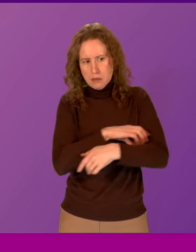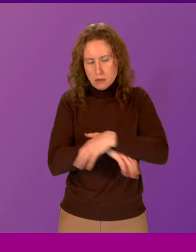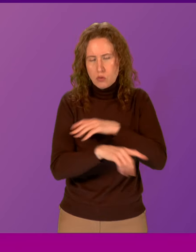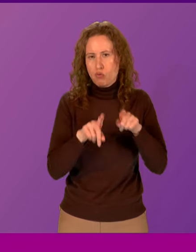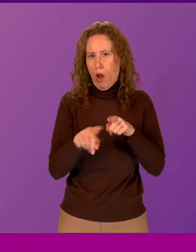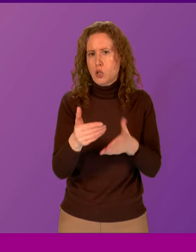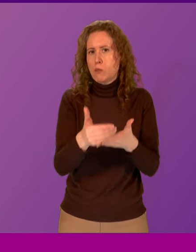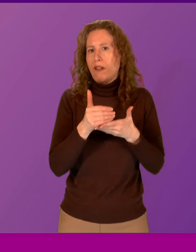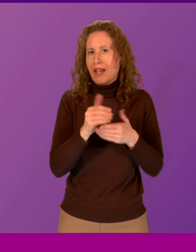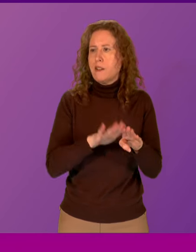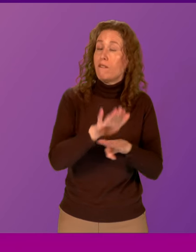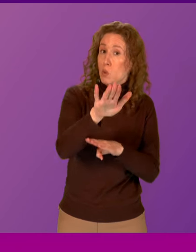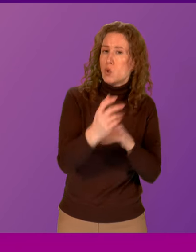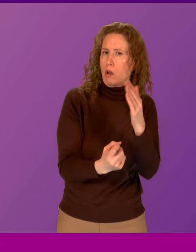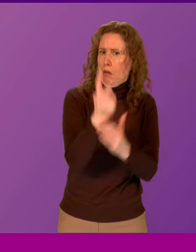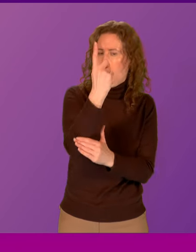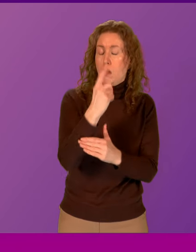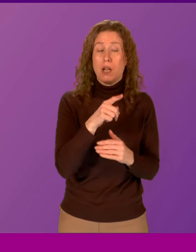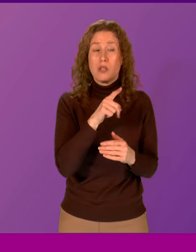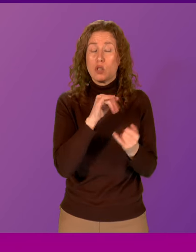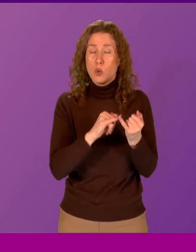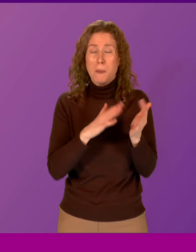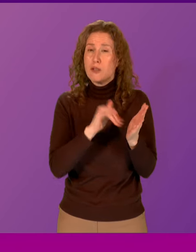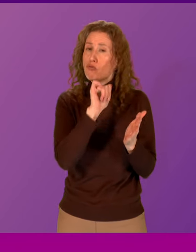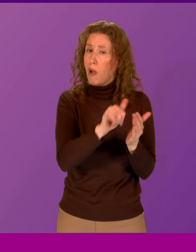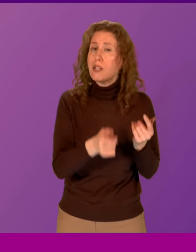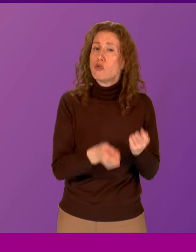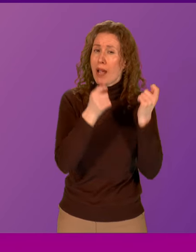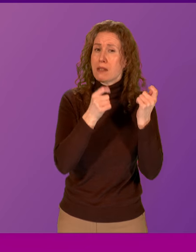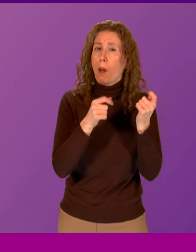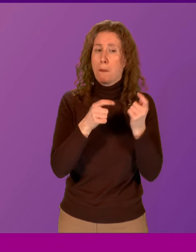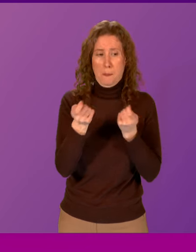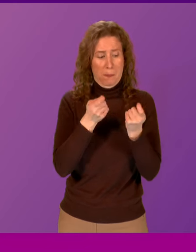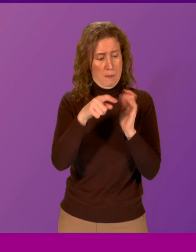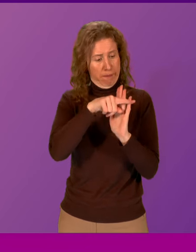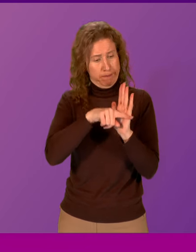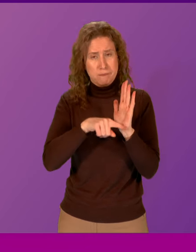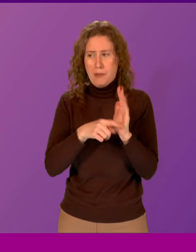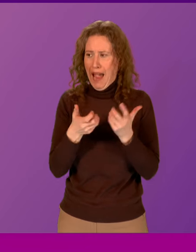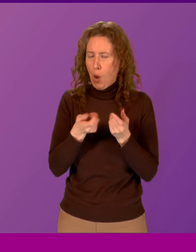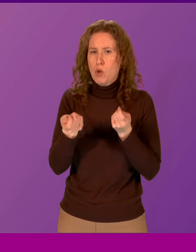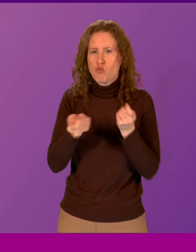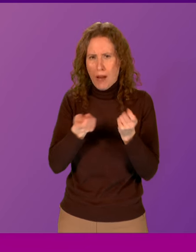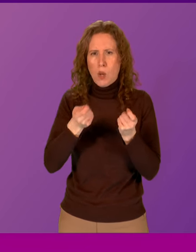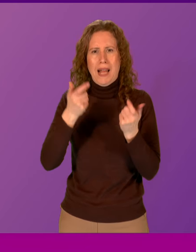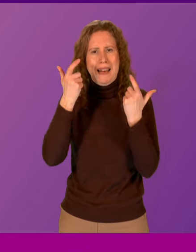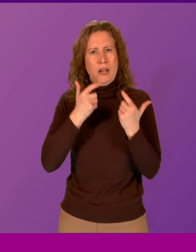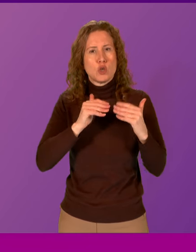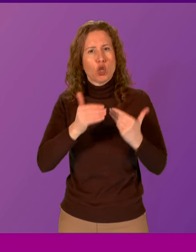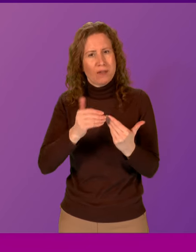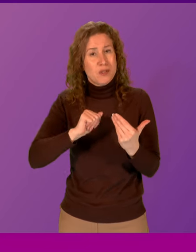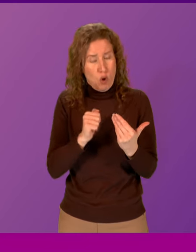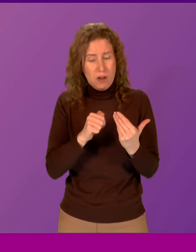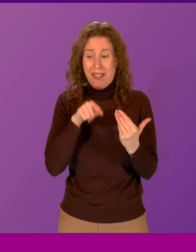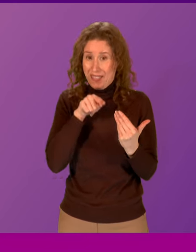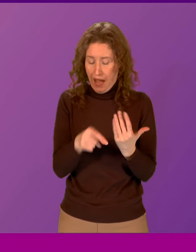situation in the future, and Stuart Macmillan again is right to raise the issue of the Regulation of Legal Services Scotland Bill, introduces